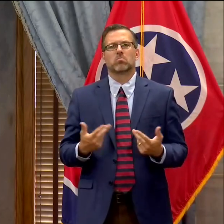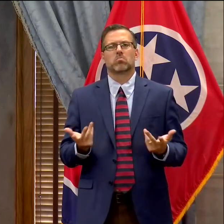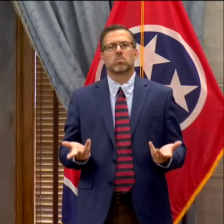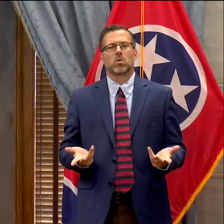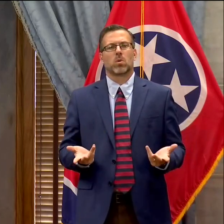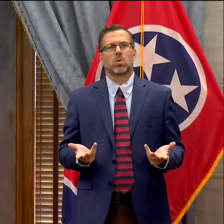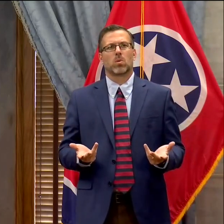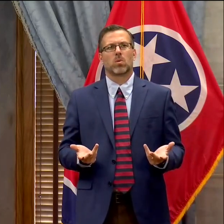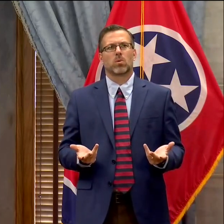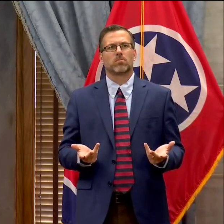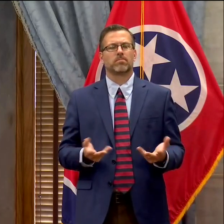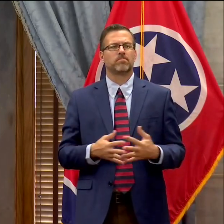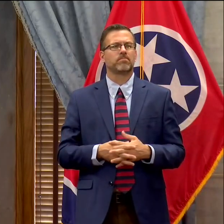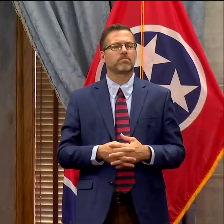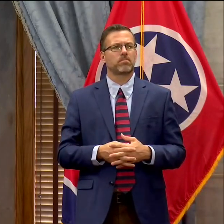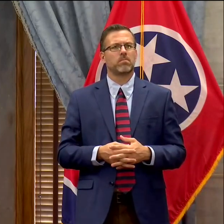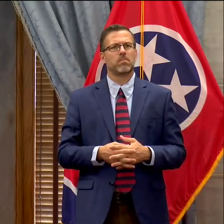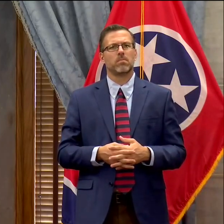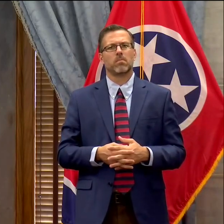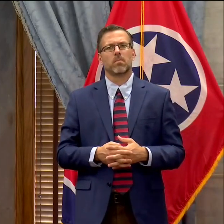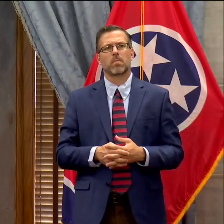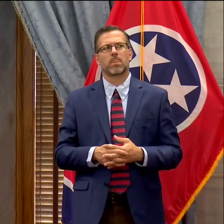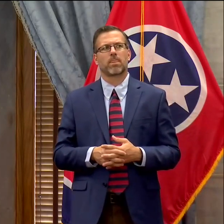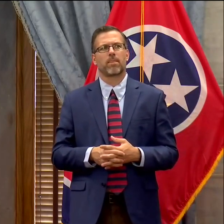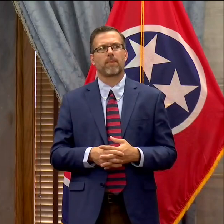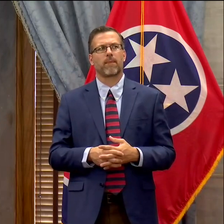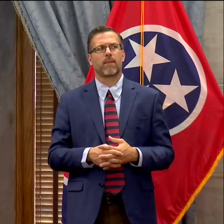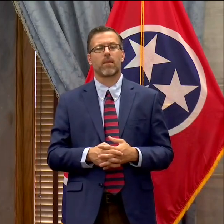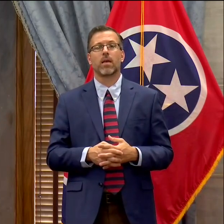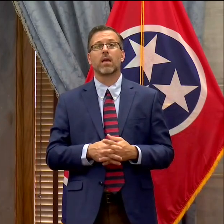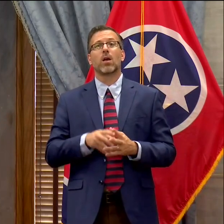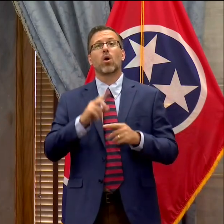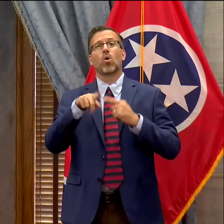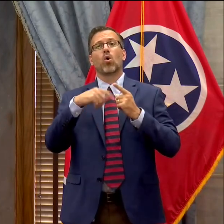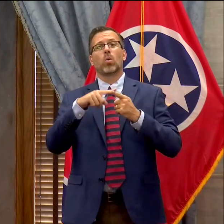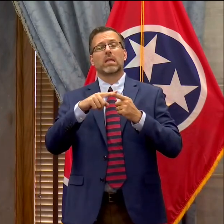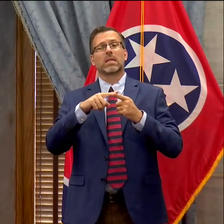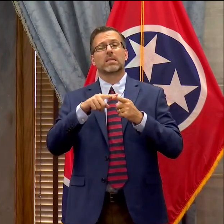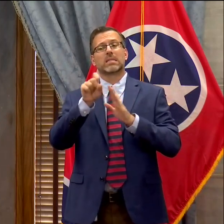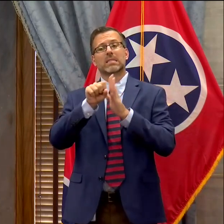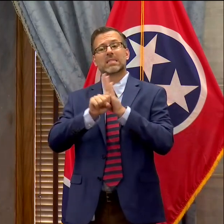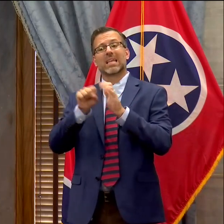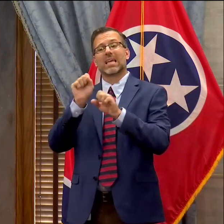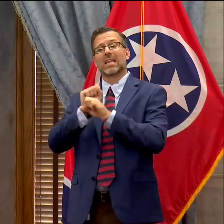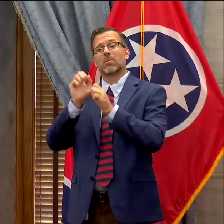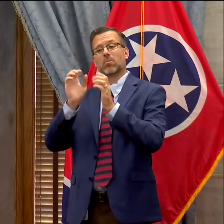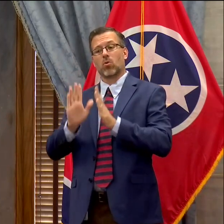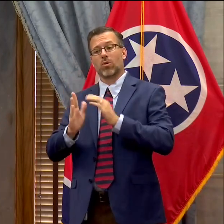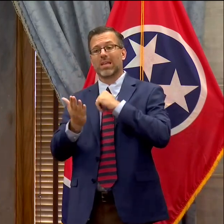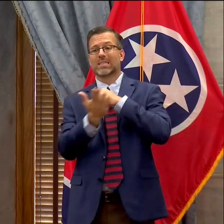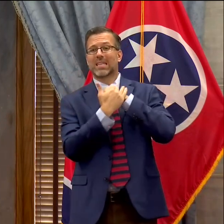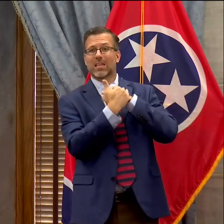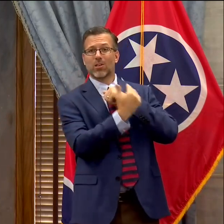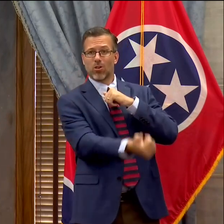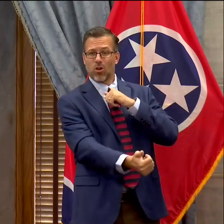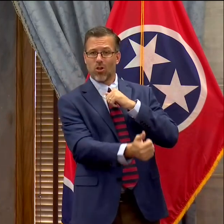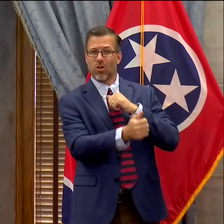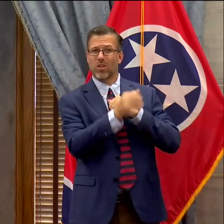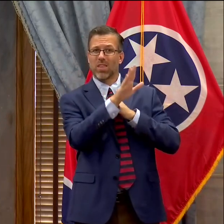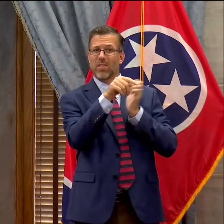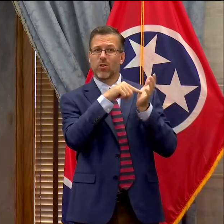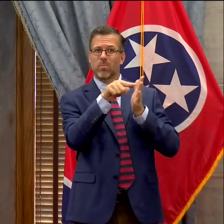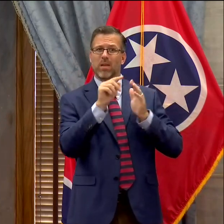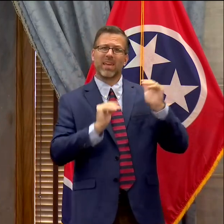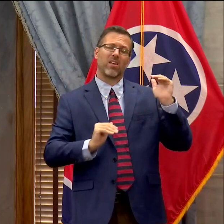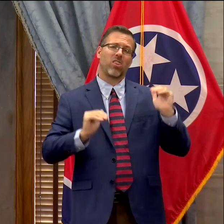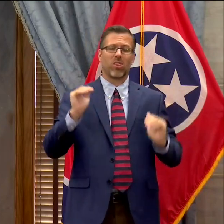So these, you know, this pay differential is very important because I feel there's four pillars that our soldiers